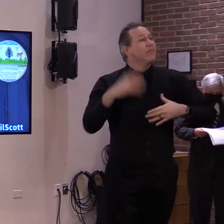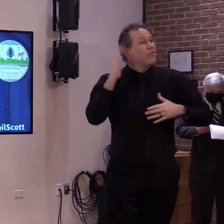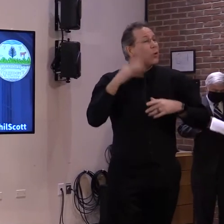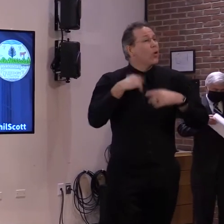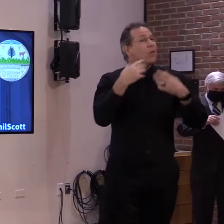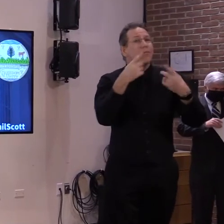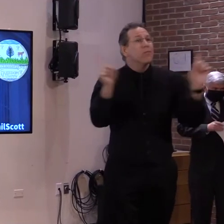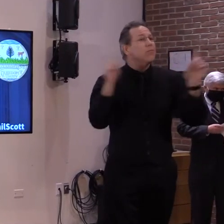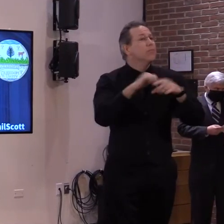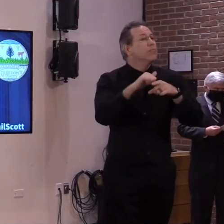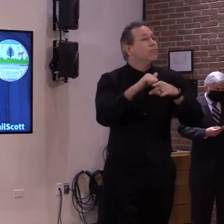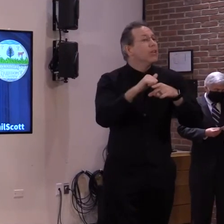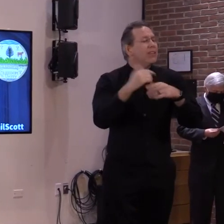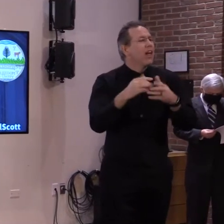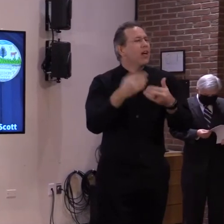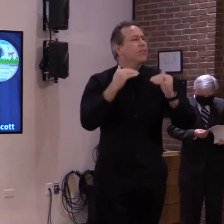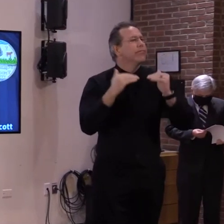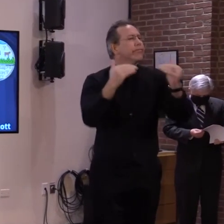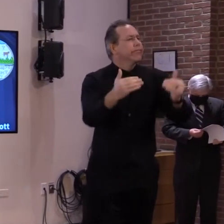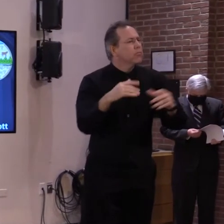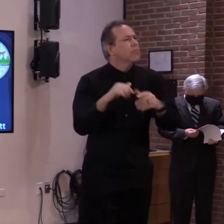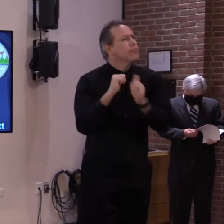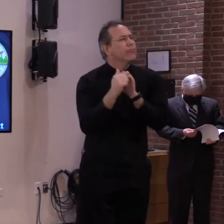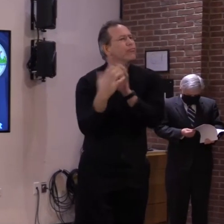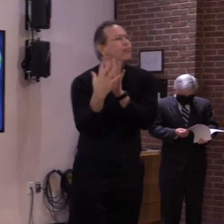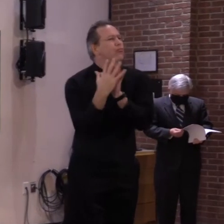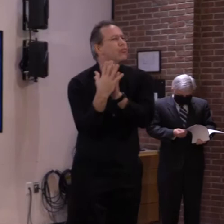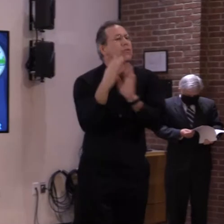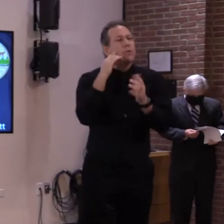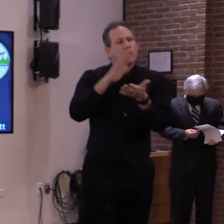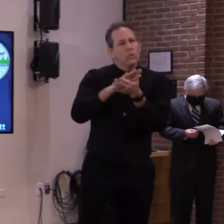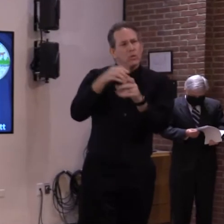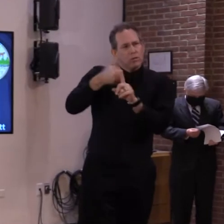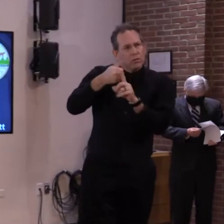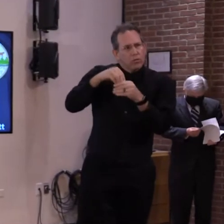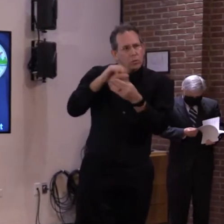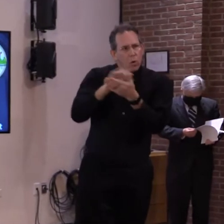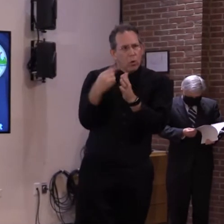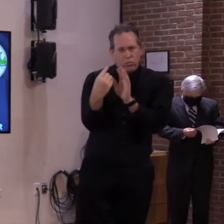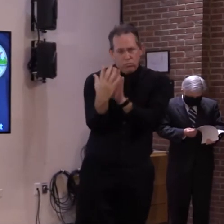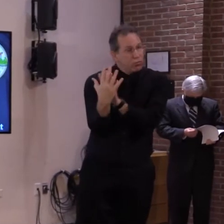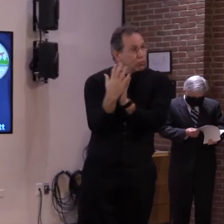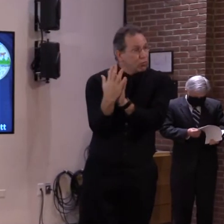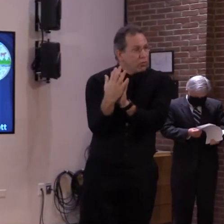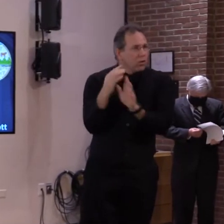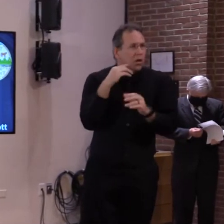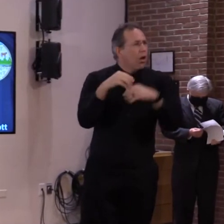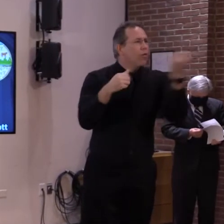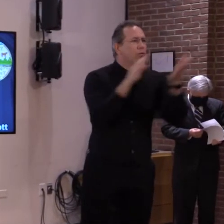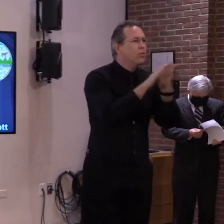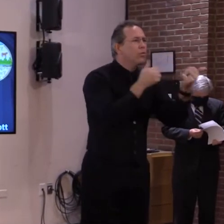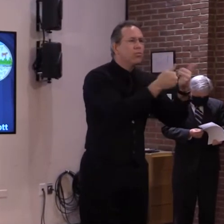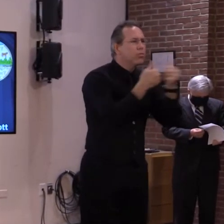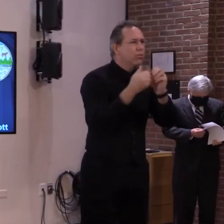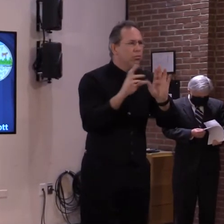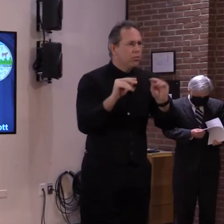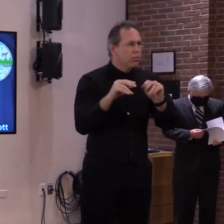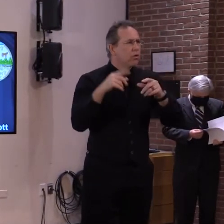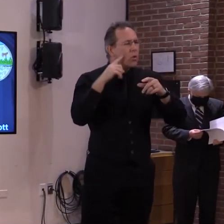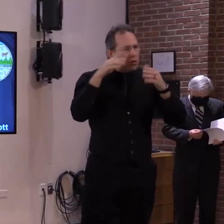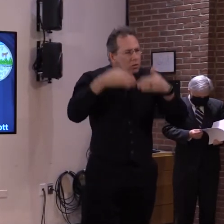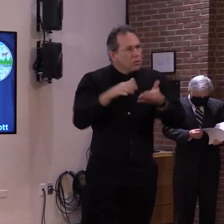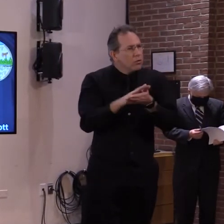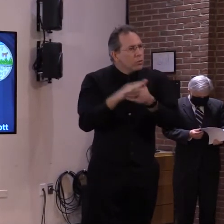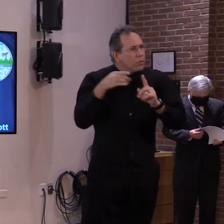as you might recall, we entered phase one, which allowed for the return of youth sports with only skills training and